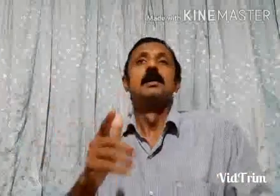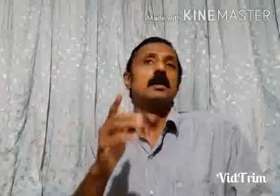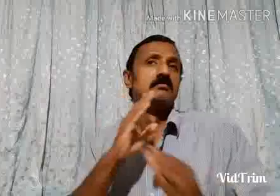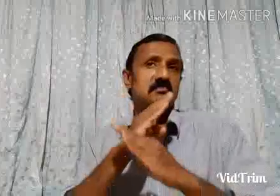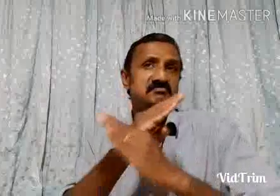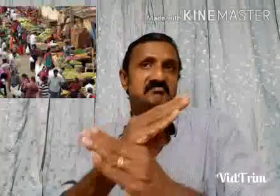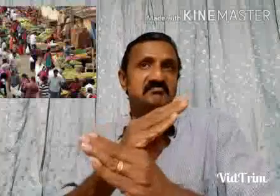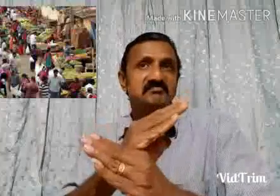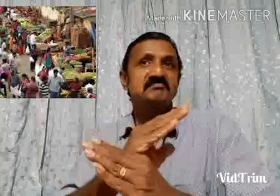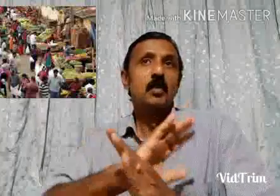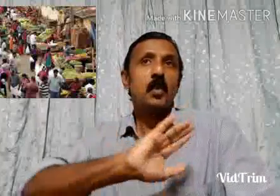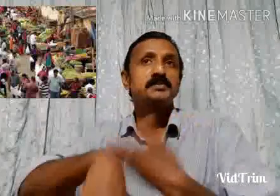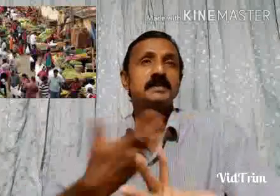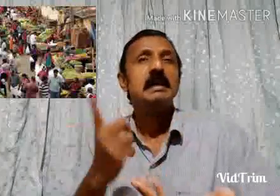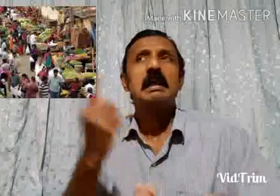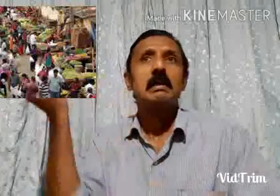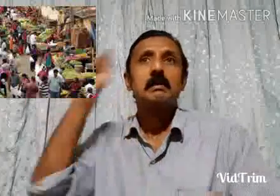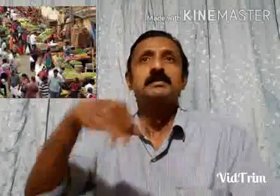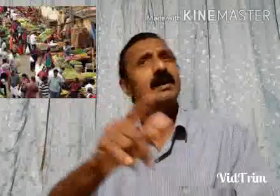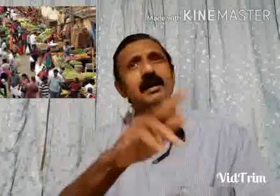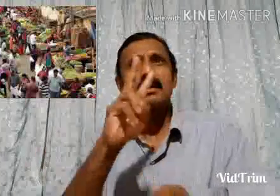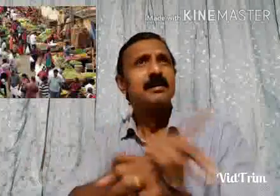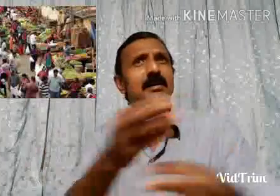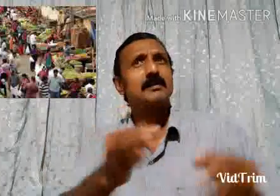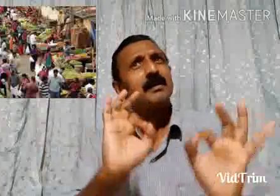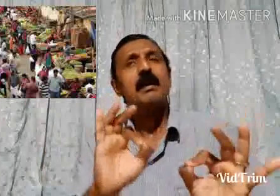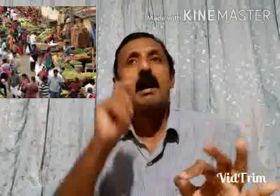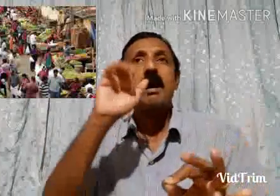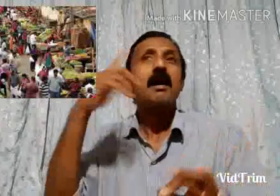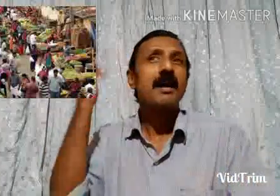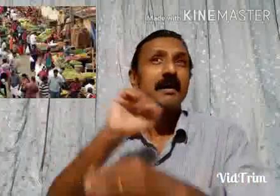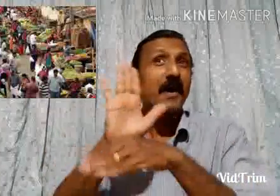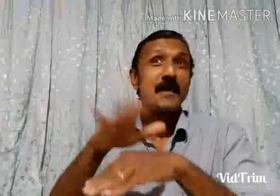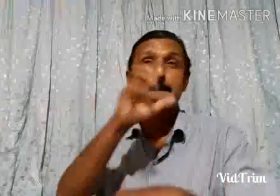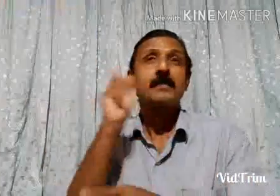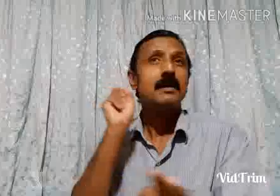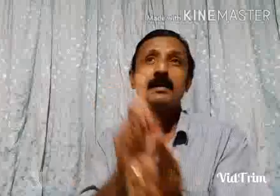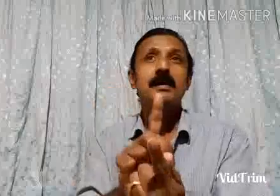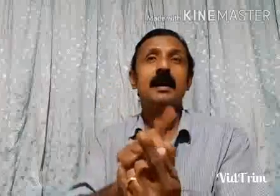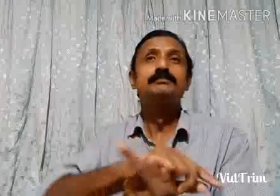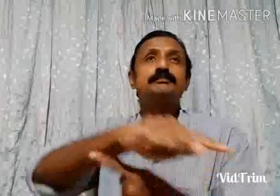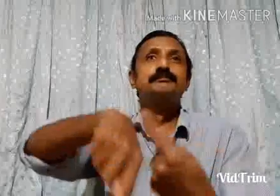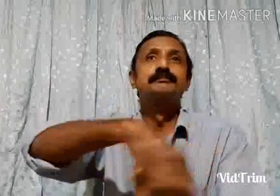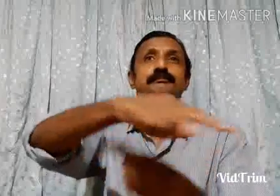asks a child. He says is young. He you to is riding up. Here's your son. he riding his up